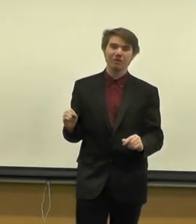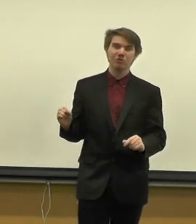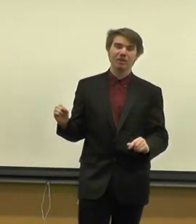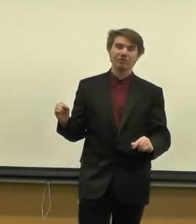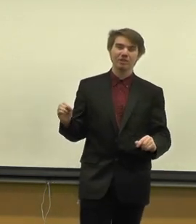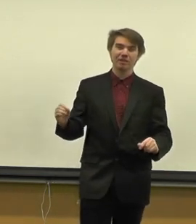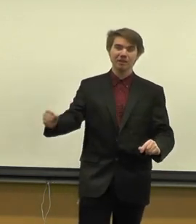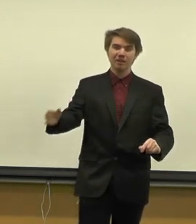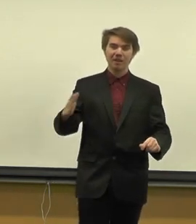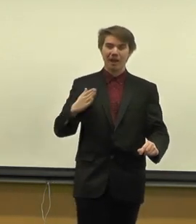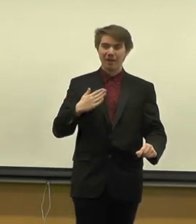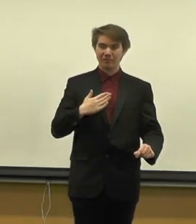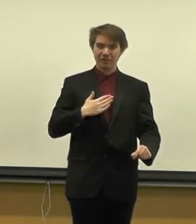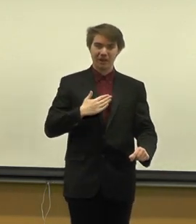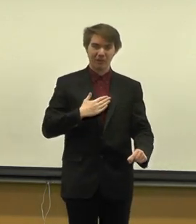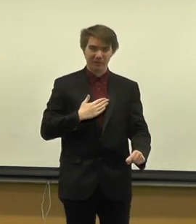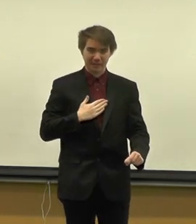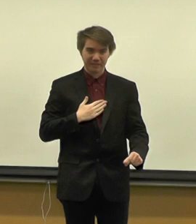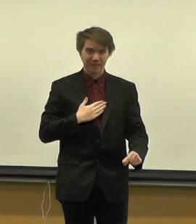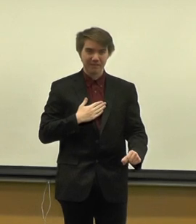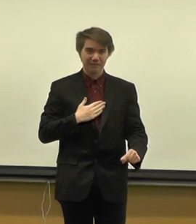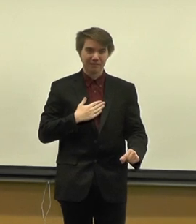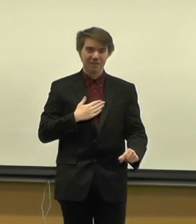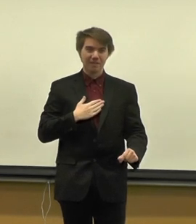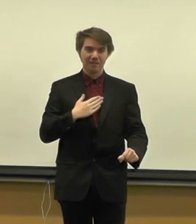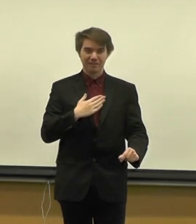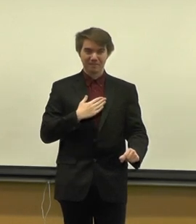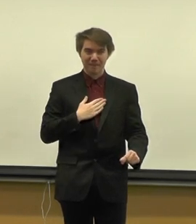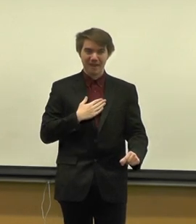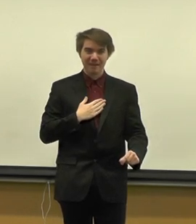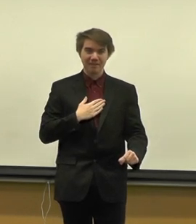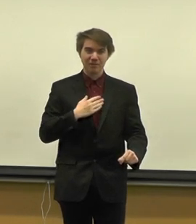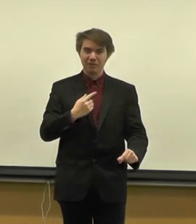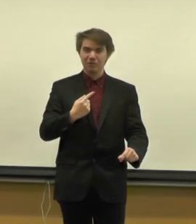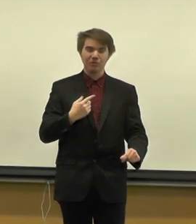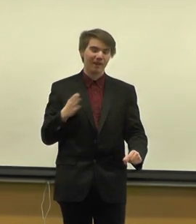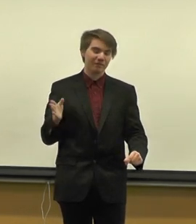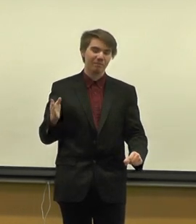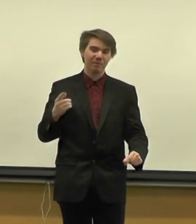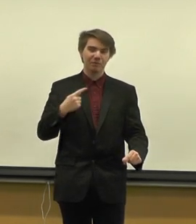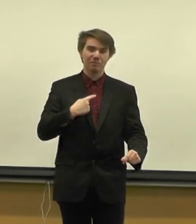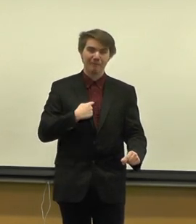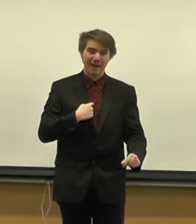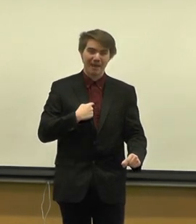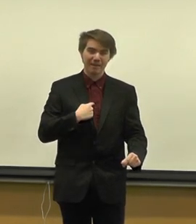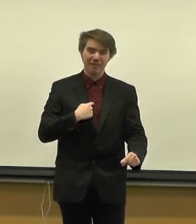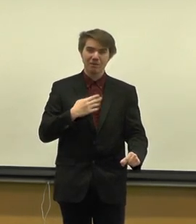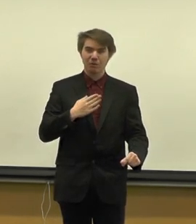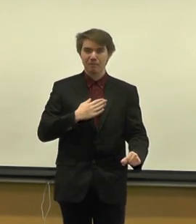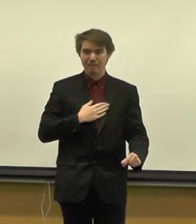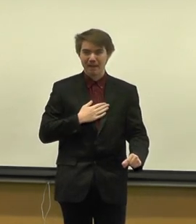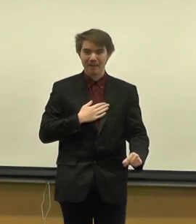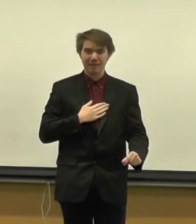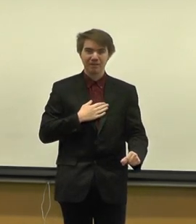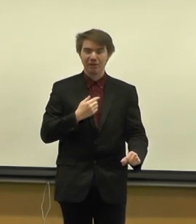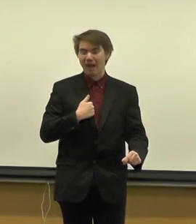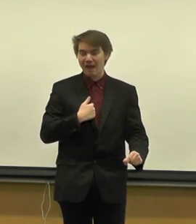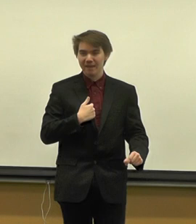the introduction, I started out going like this. This is mine. You could do, I've seen people do my or mine or I.